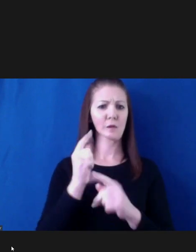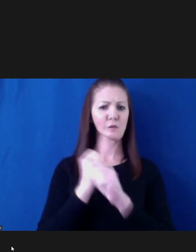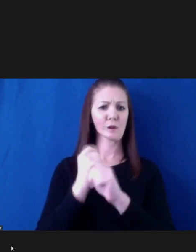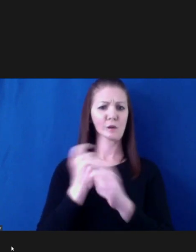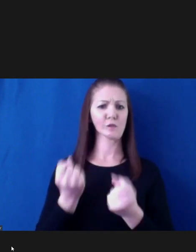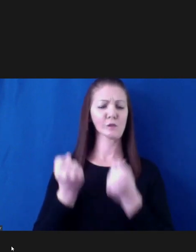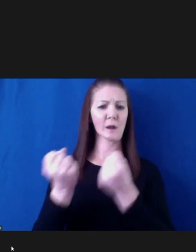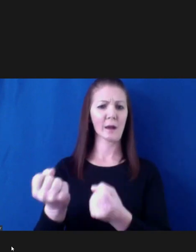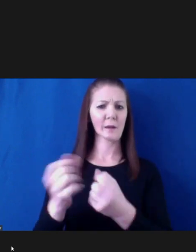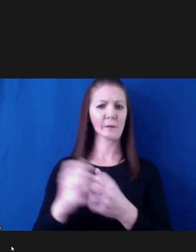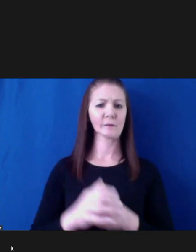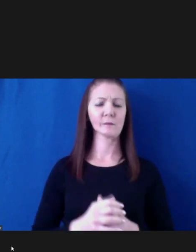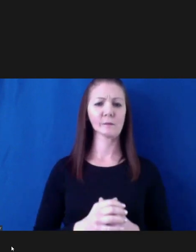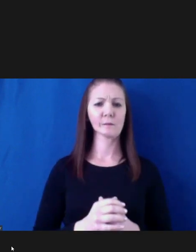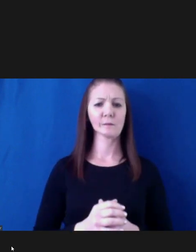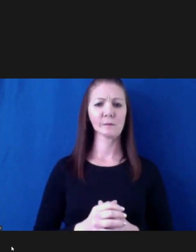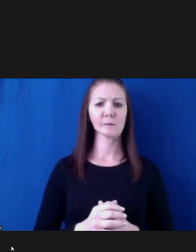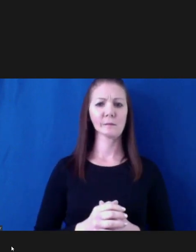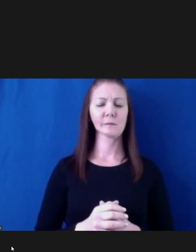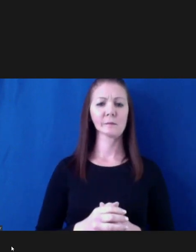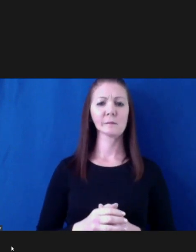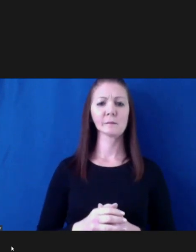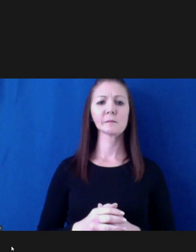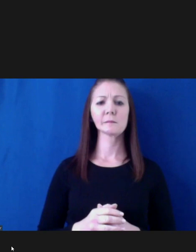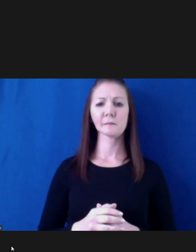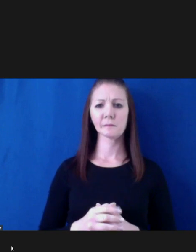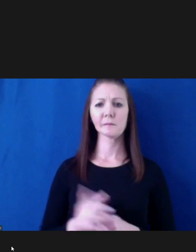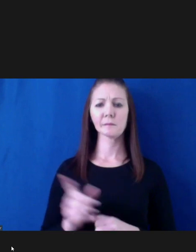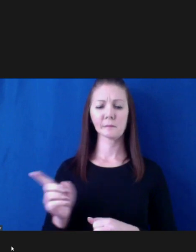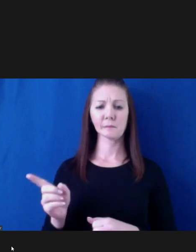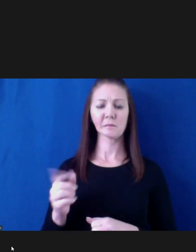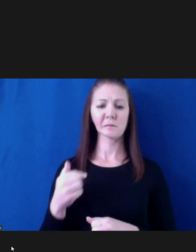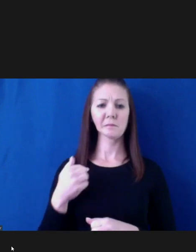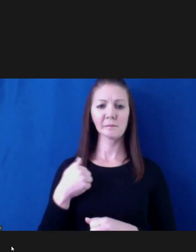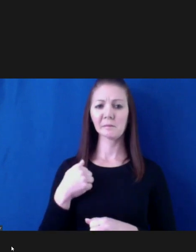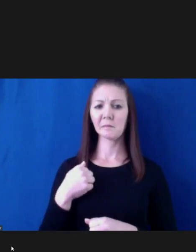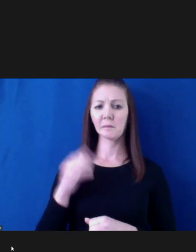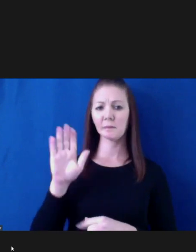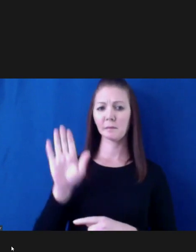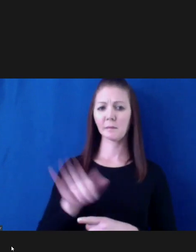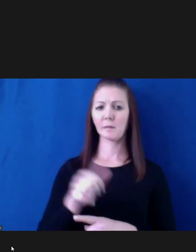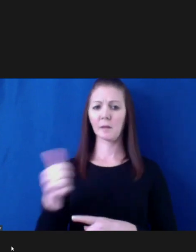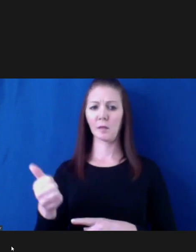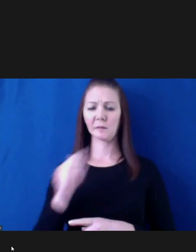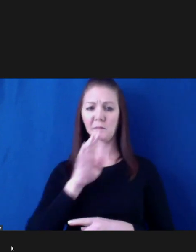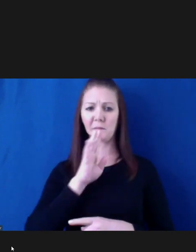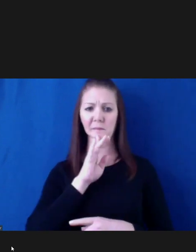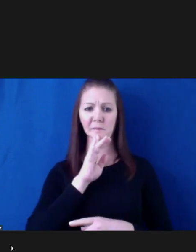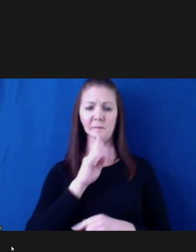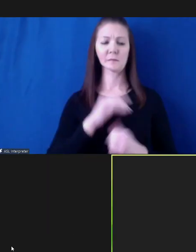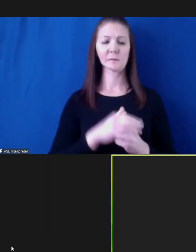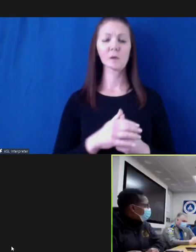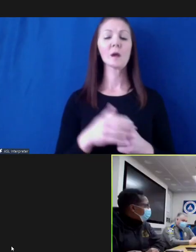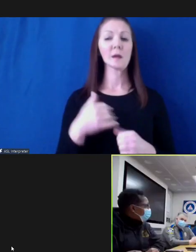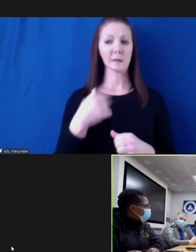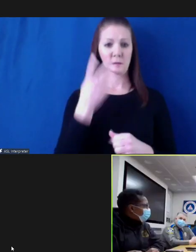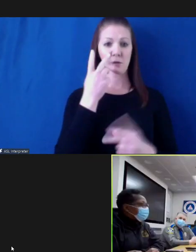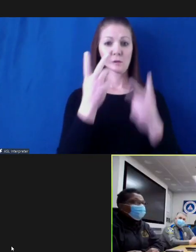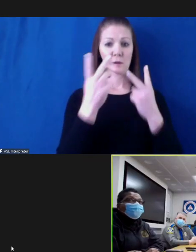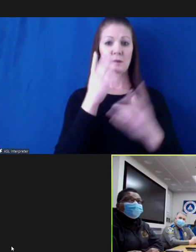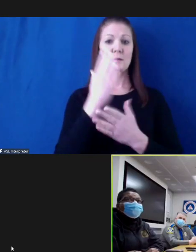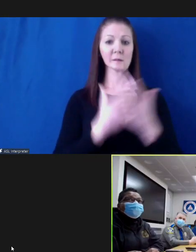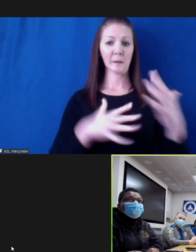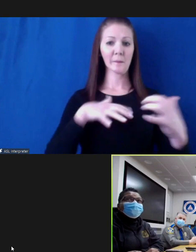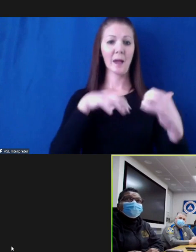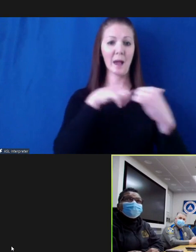I'll hand it to the enforcement side, Governor. And Mike, we did have a couple of traffic accidents before the 3 a